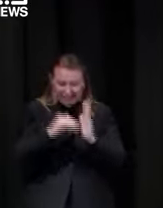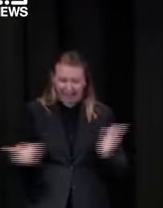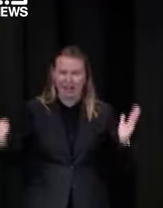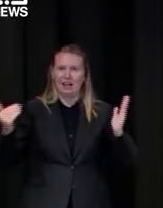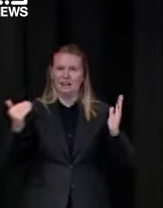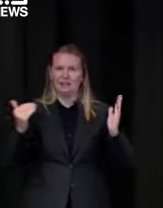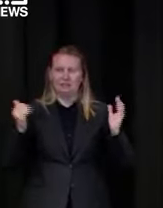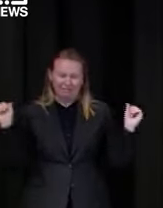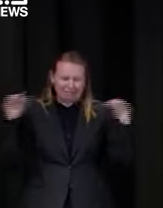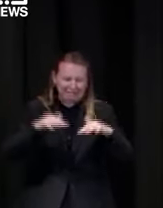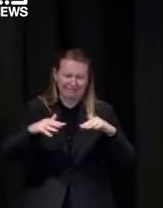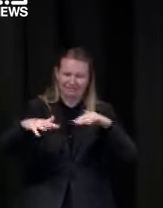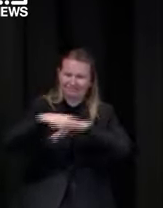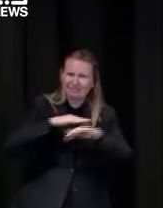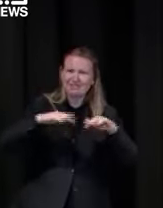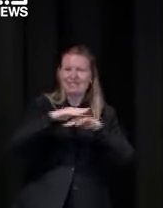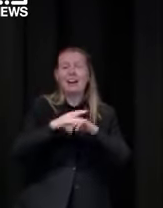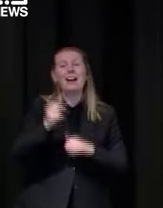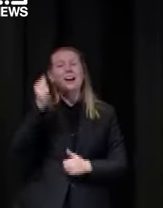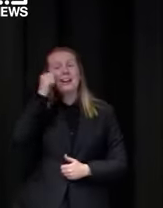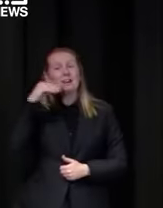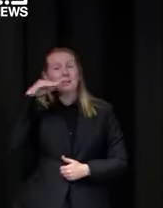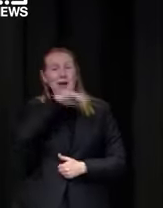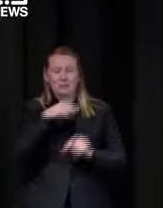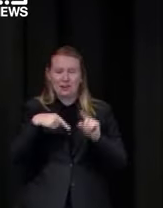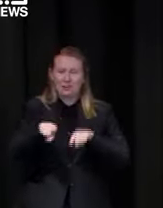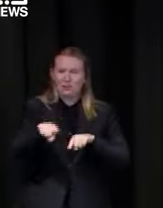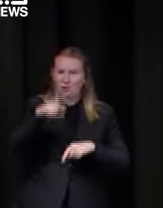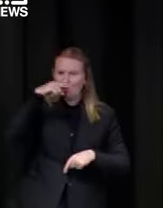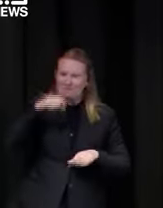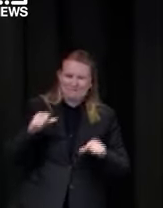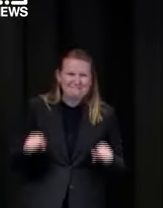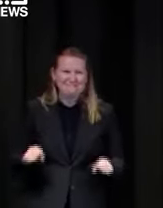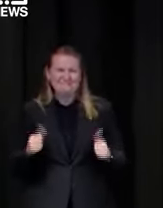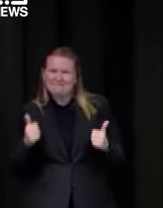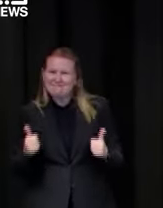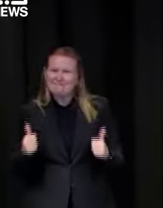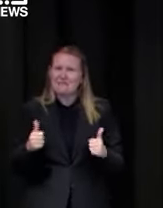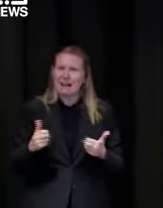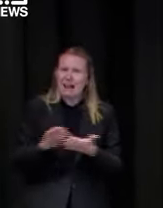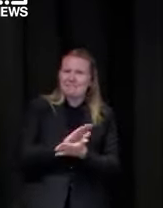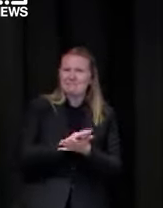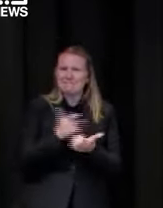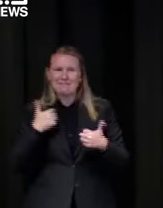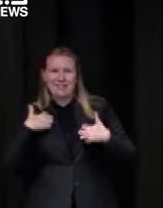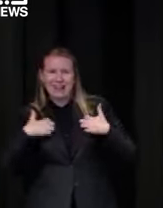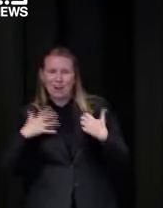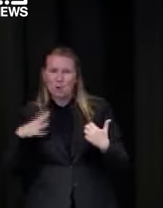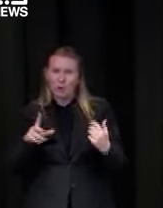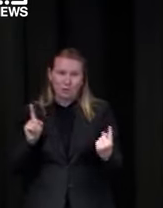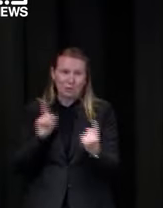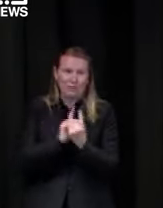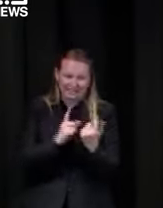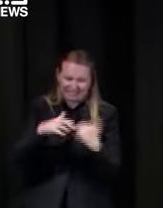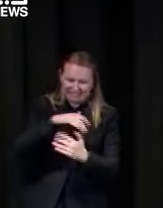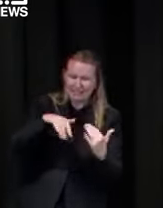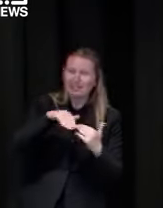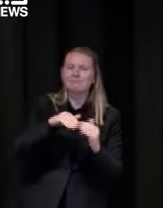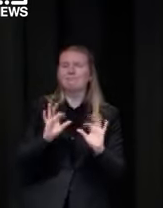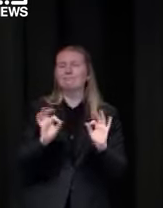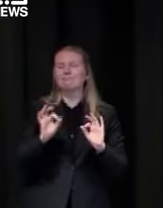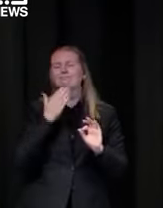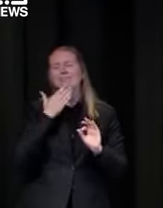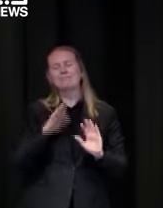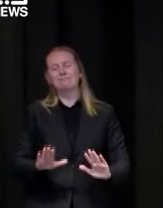you know happy these fans would be let's not do that because it's against the against the rules long suffering